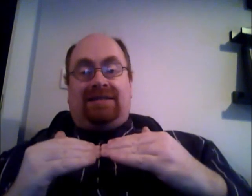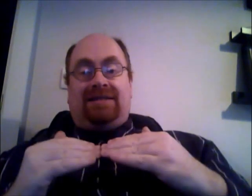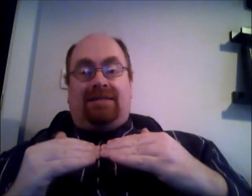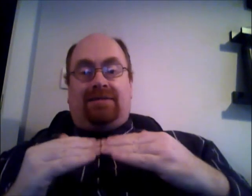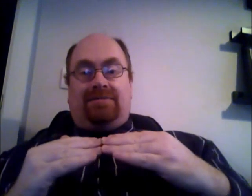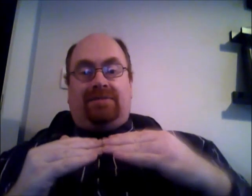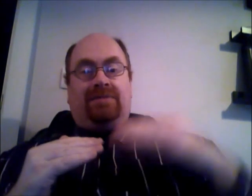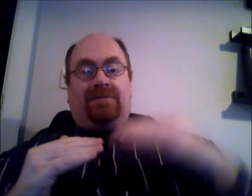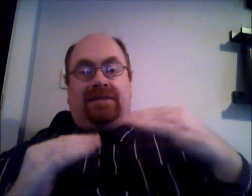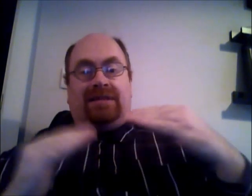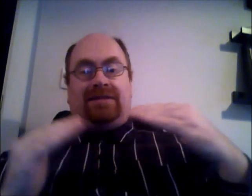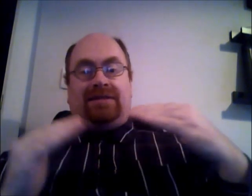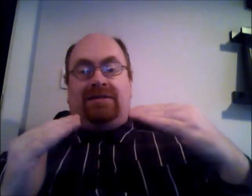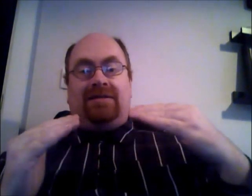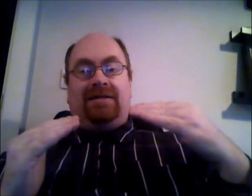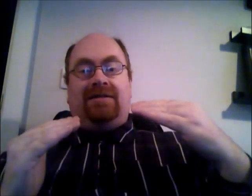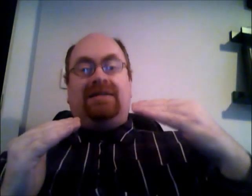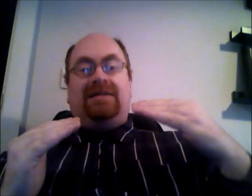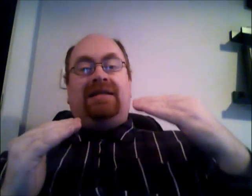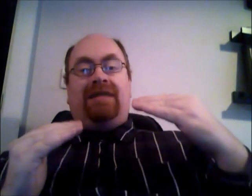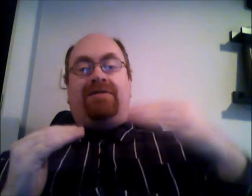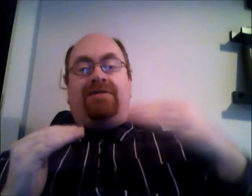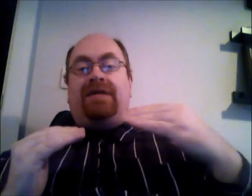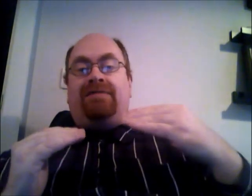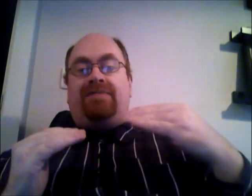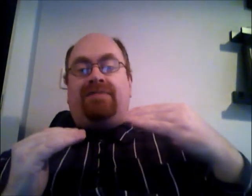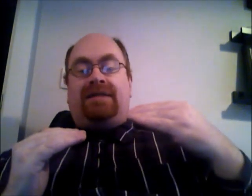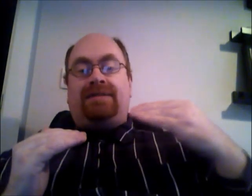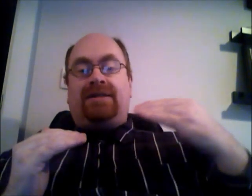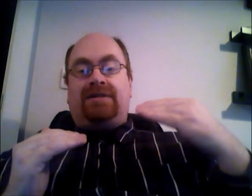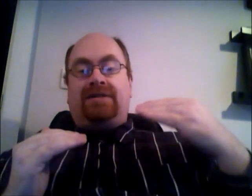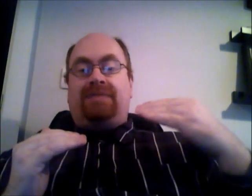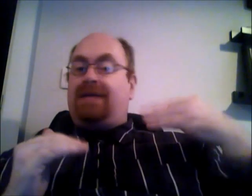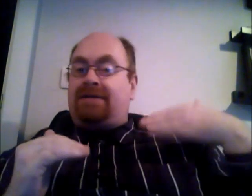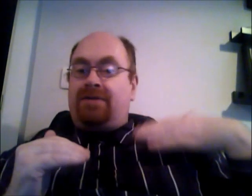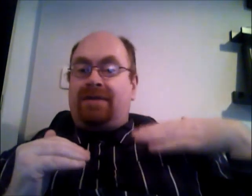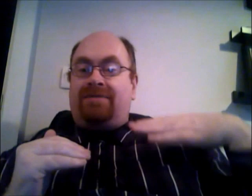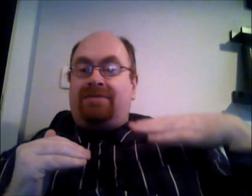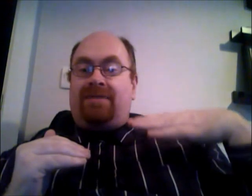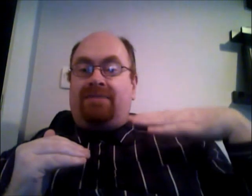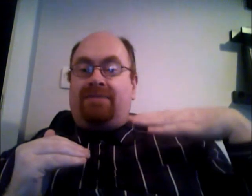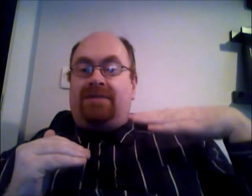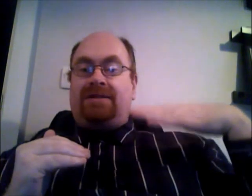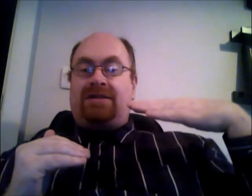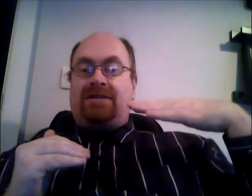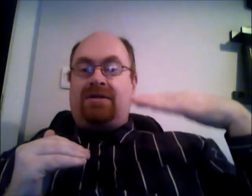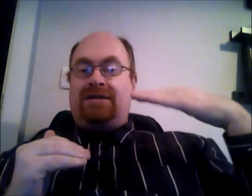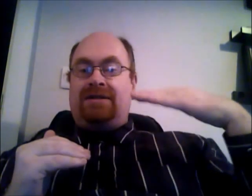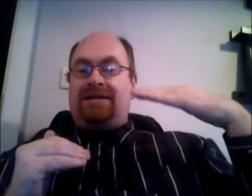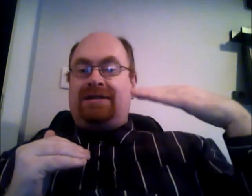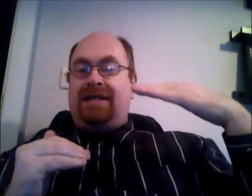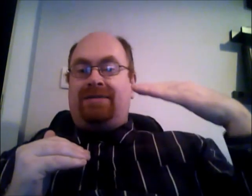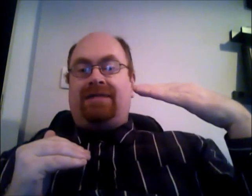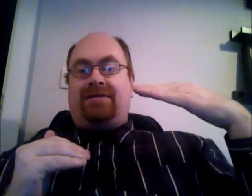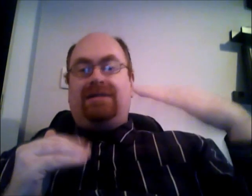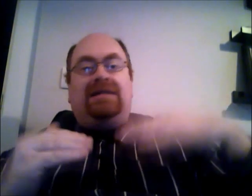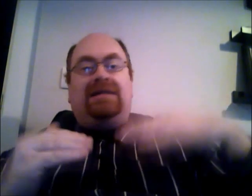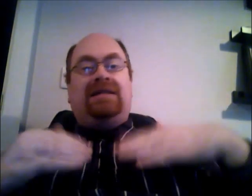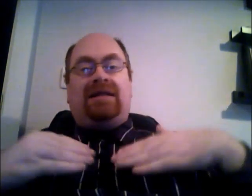level with there's no you know if we're expenditure goes up it'll have to go up on a much slower sustainable level not go